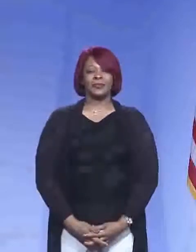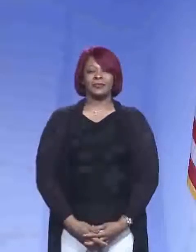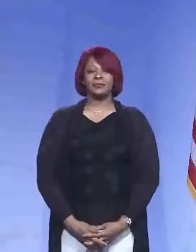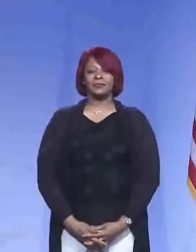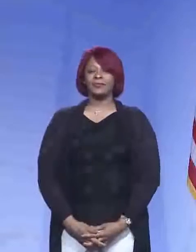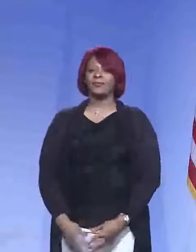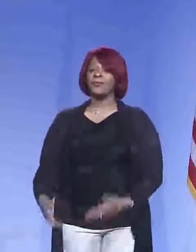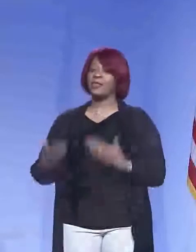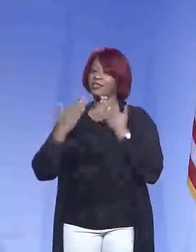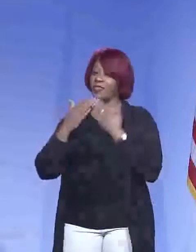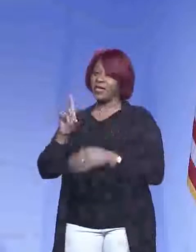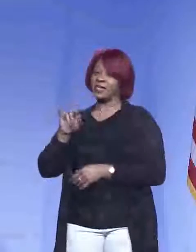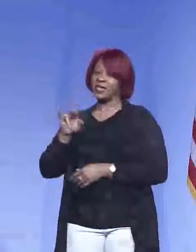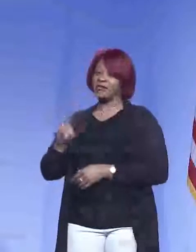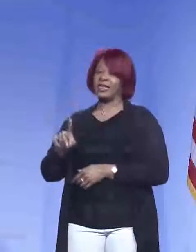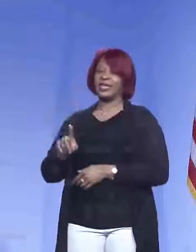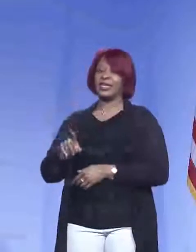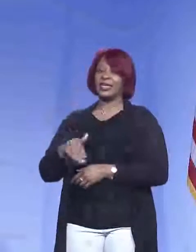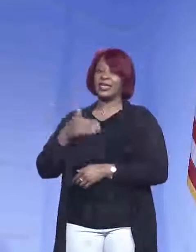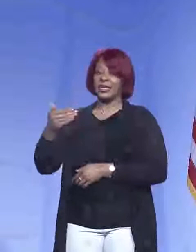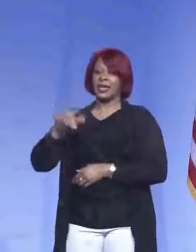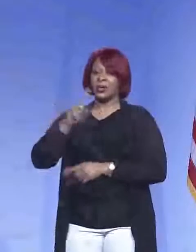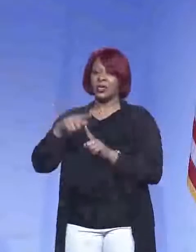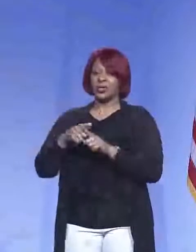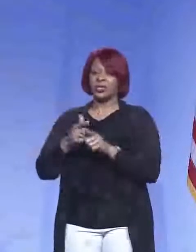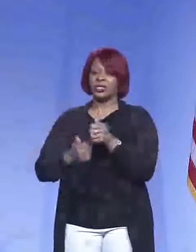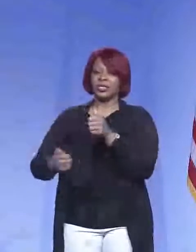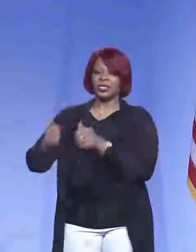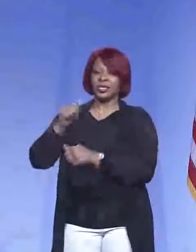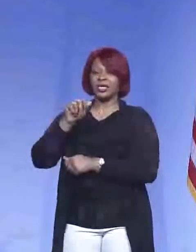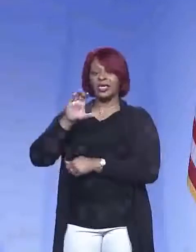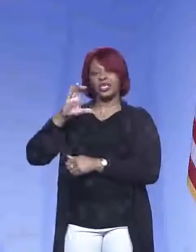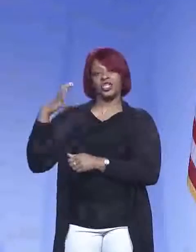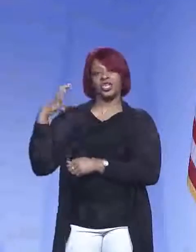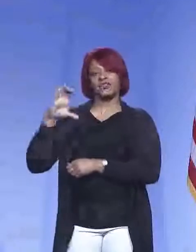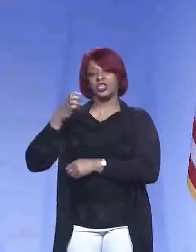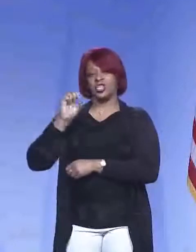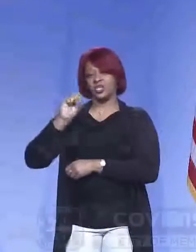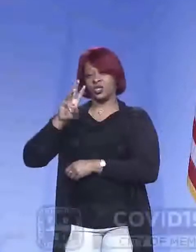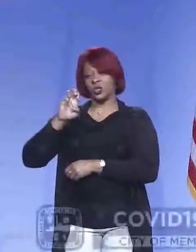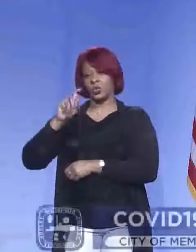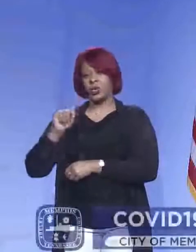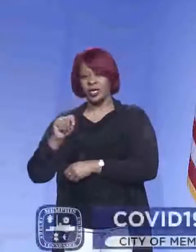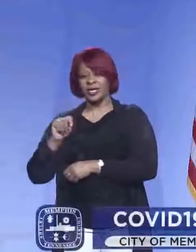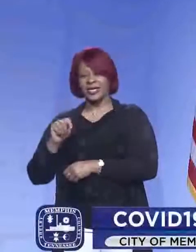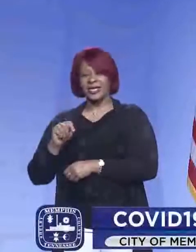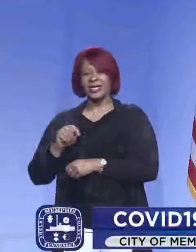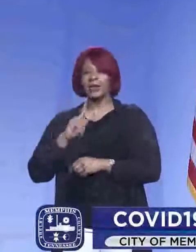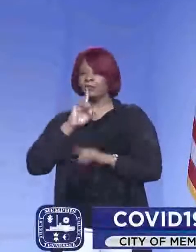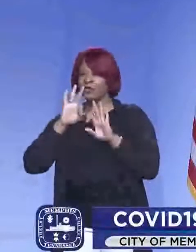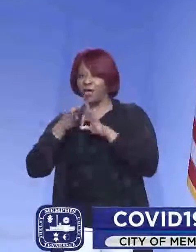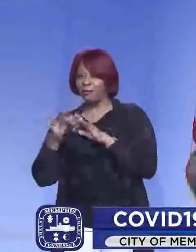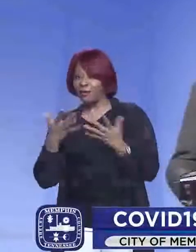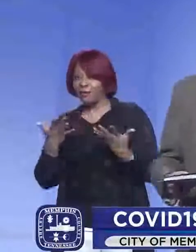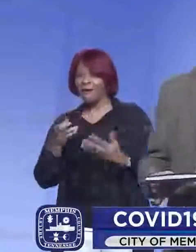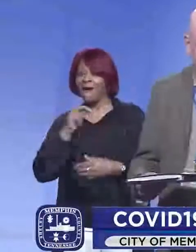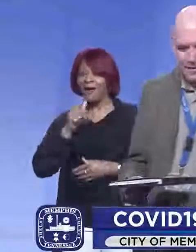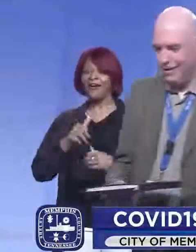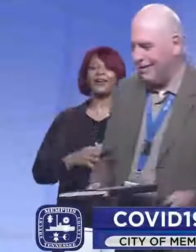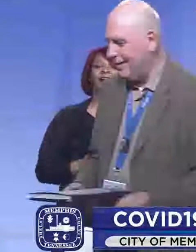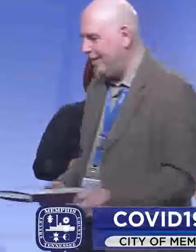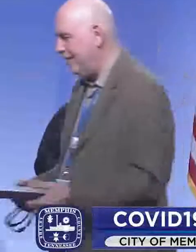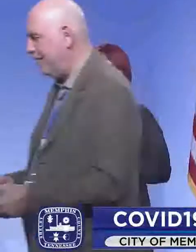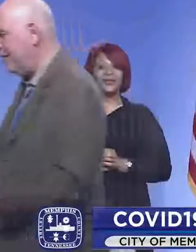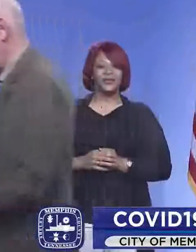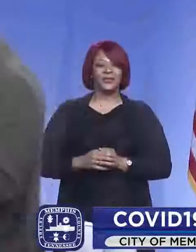Thanks, David. And the second question is to director Gina Sweat, not sure, uh, the family connection there, but, uh, I'm just on the topic director